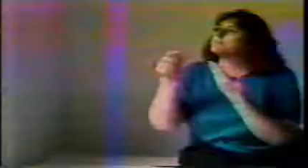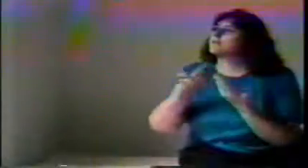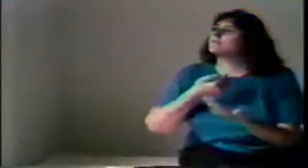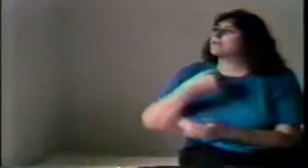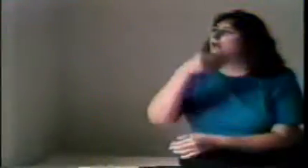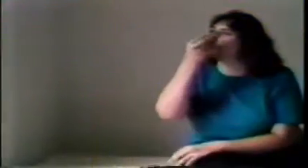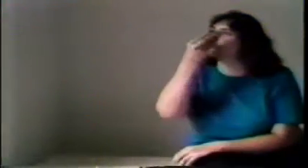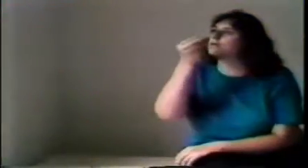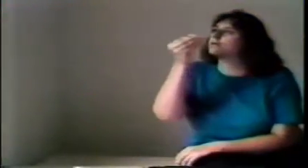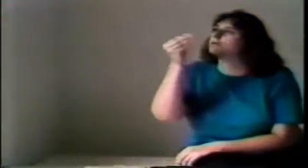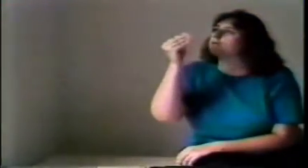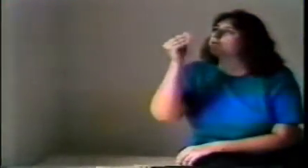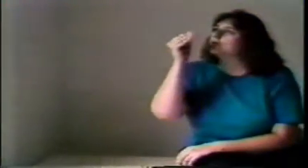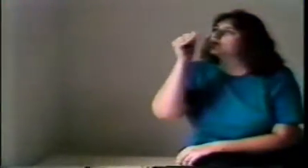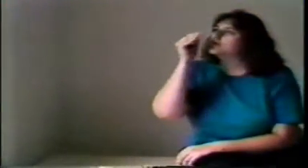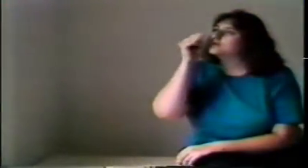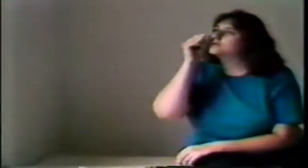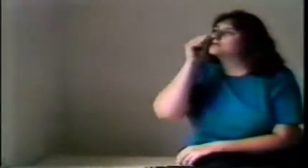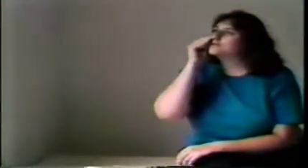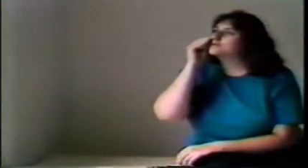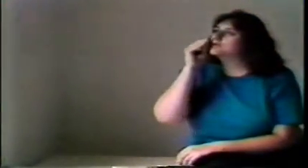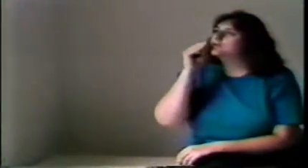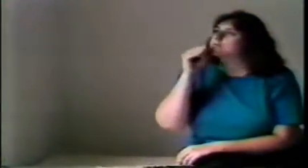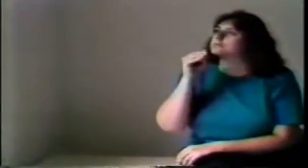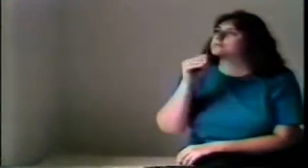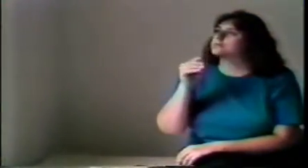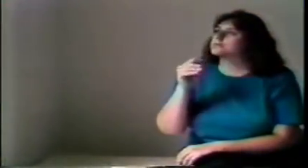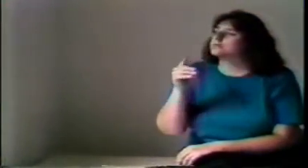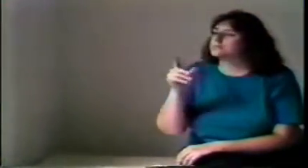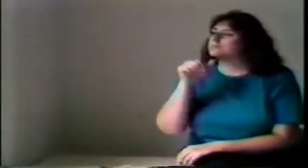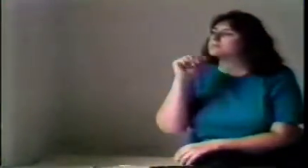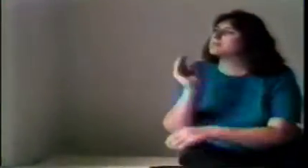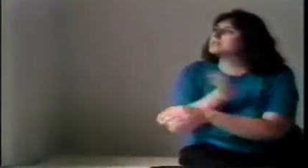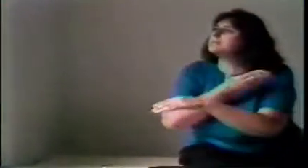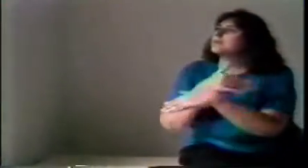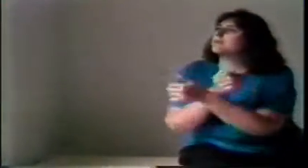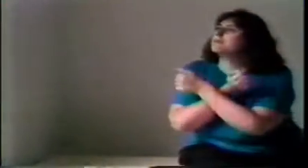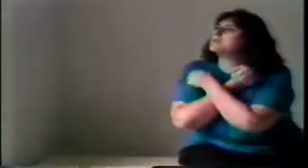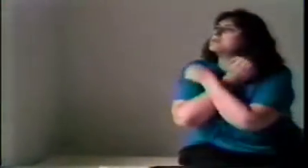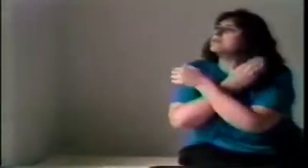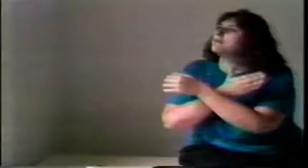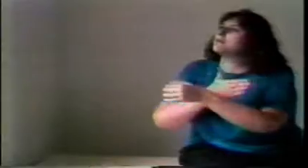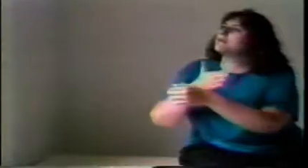You me flowers, you don't send me love songs,